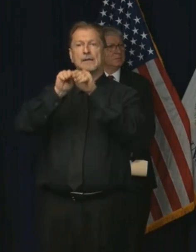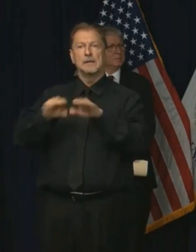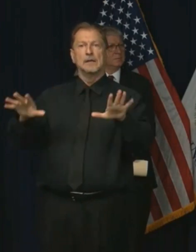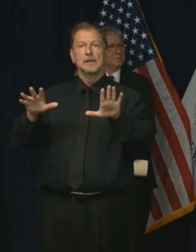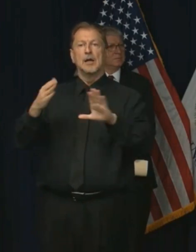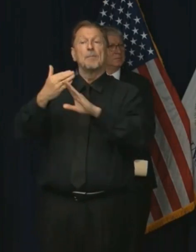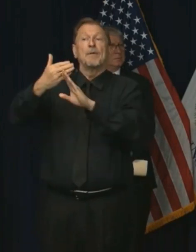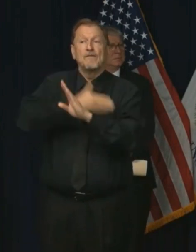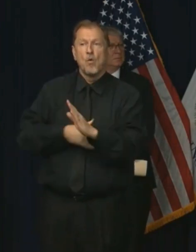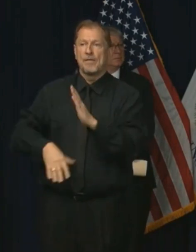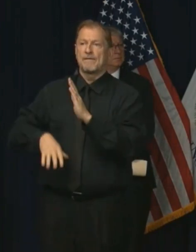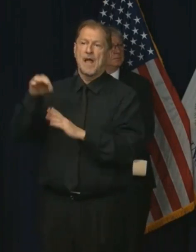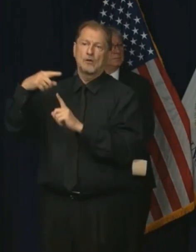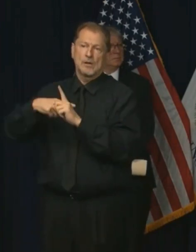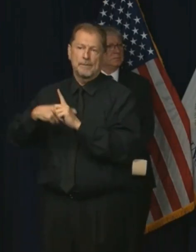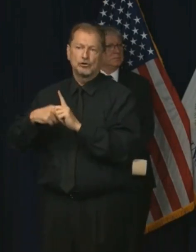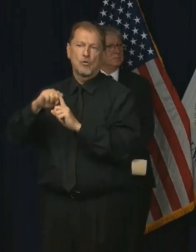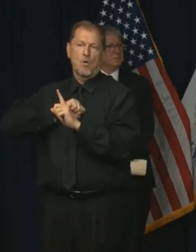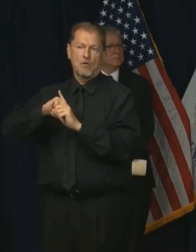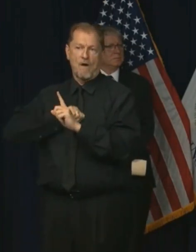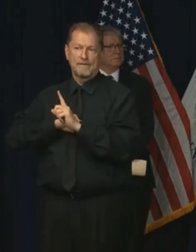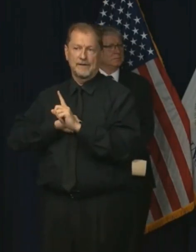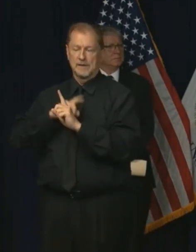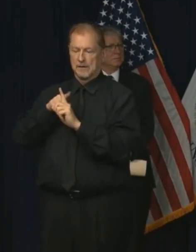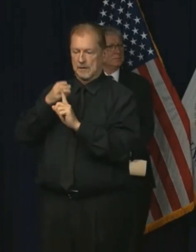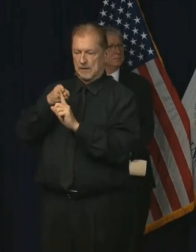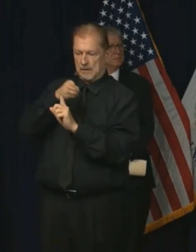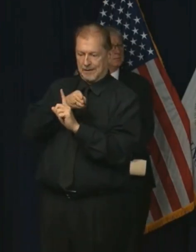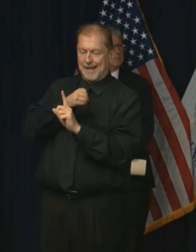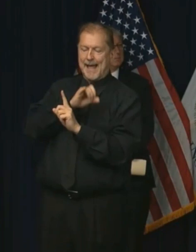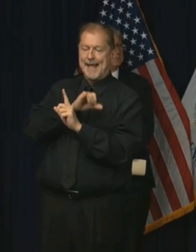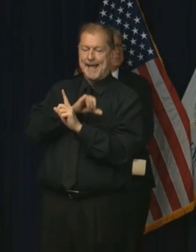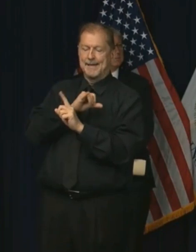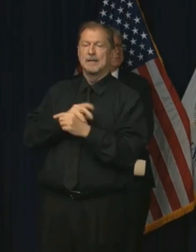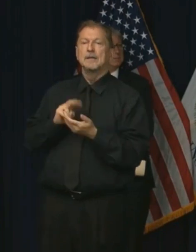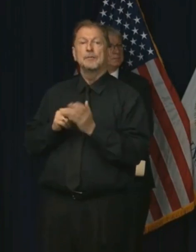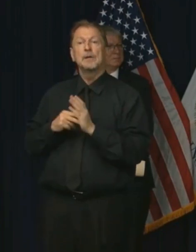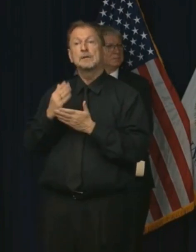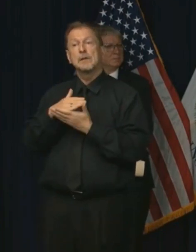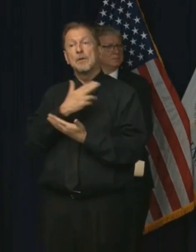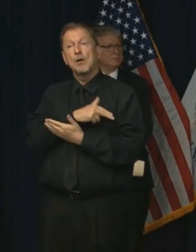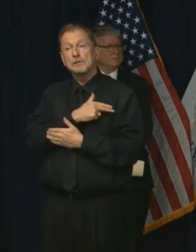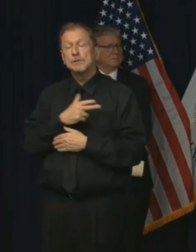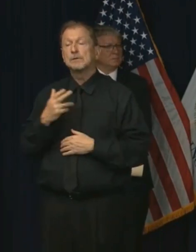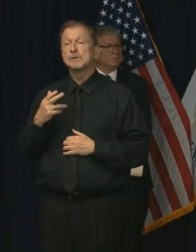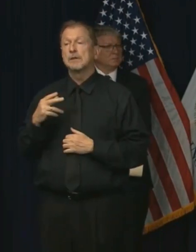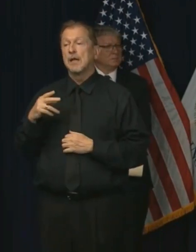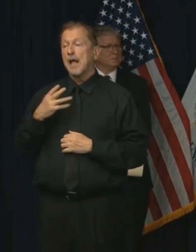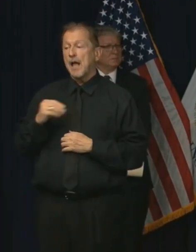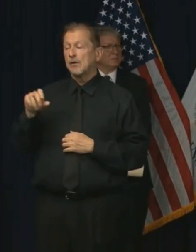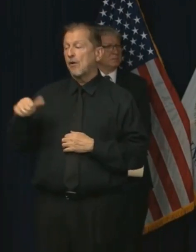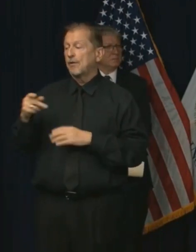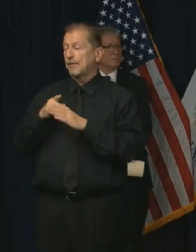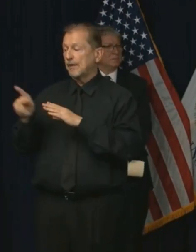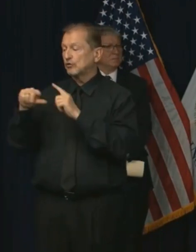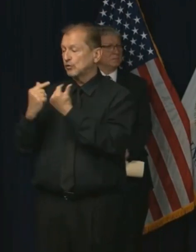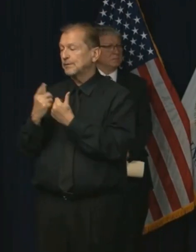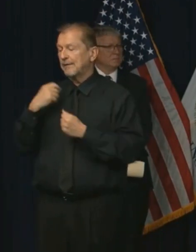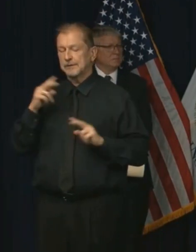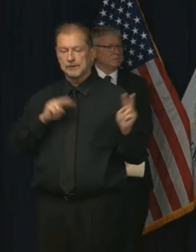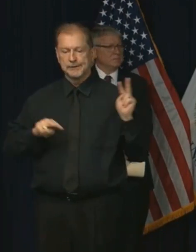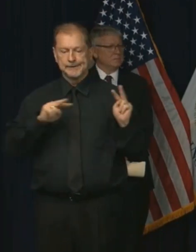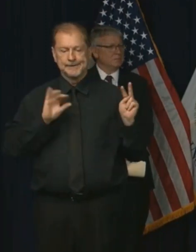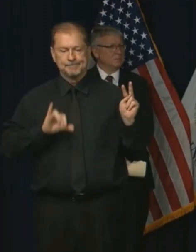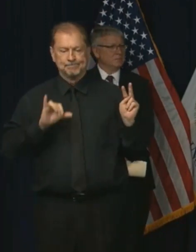that means that all of us will have to relook at some of, you know, hospitals and different professional groups will have to look at